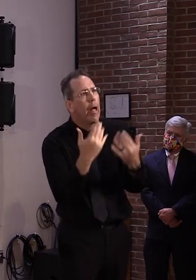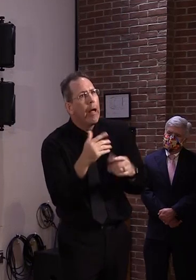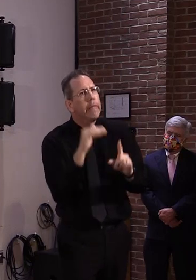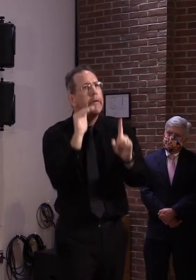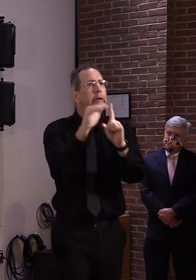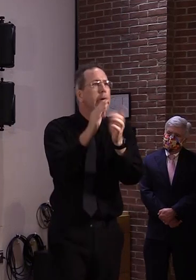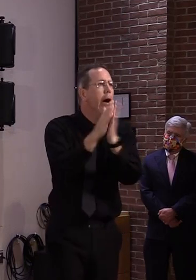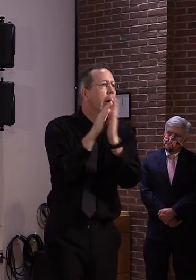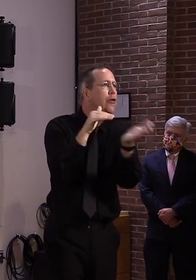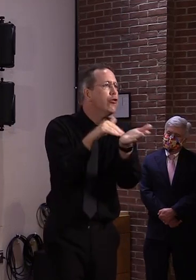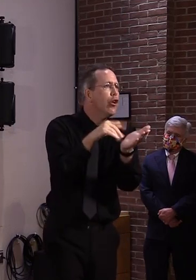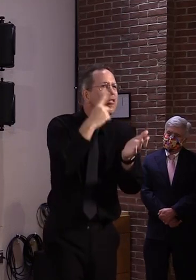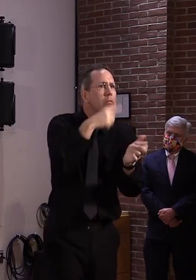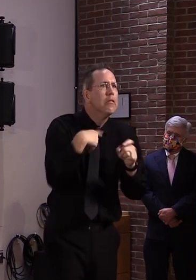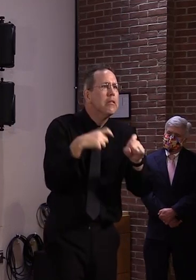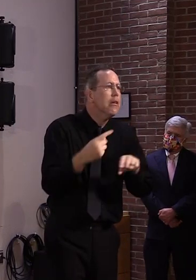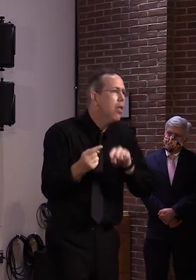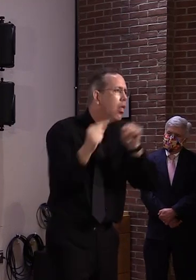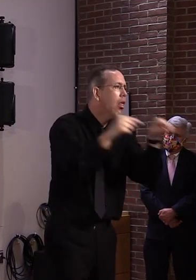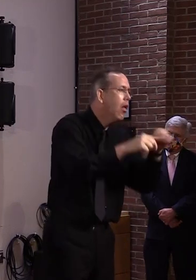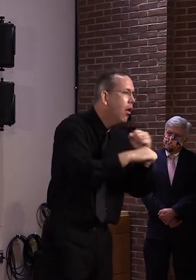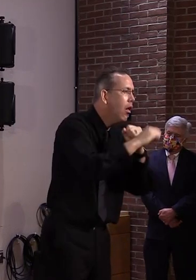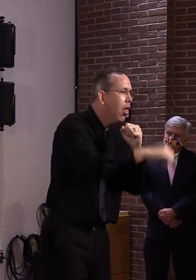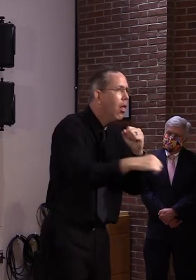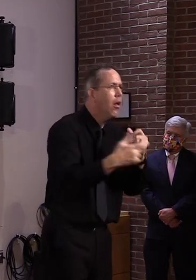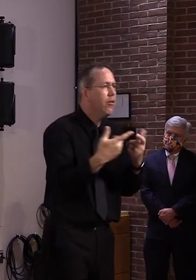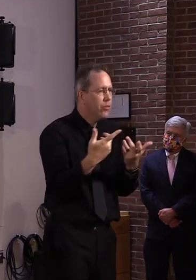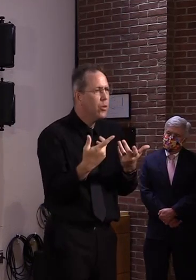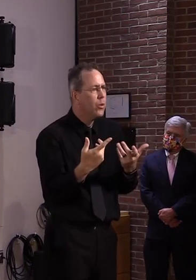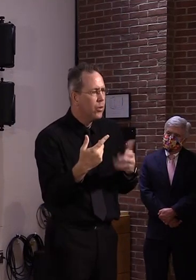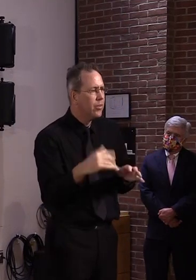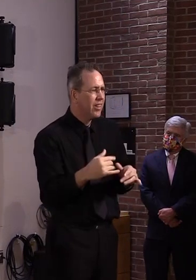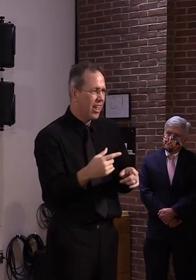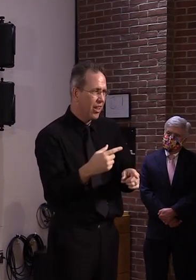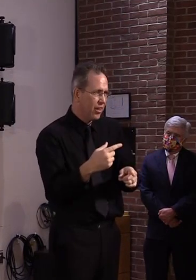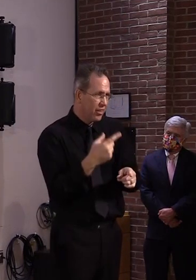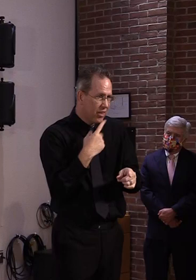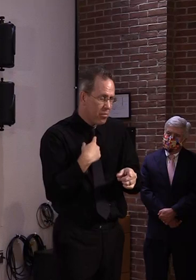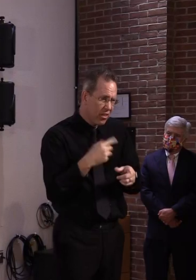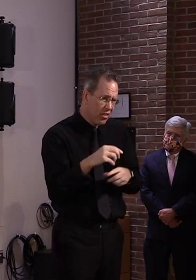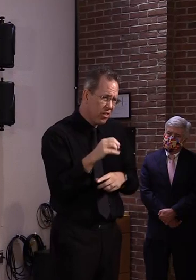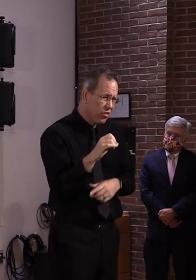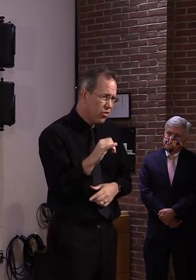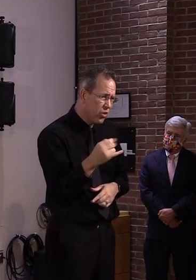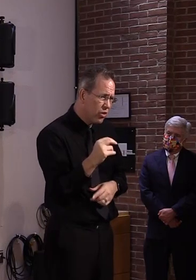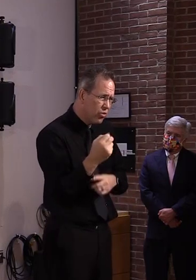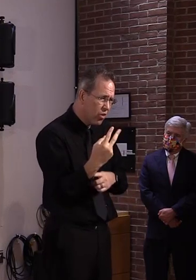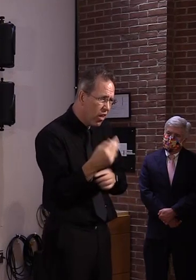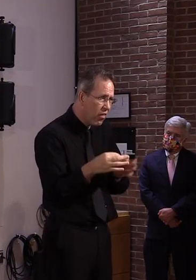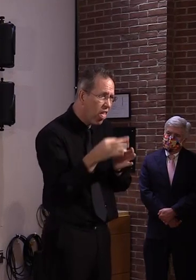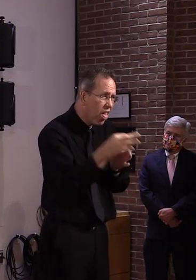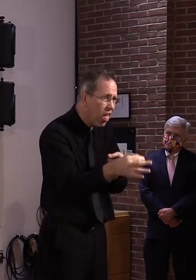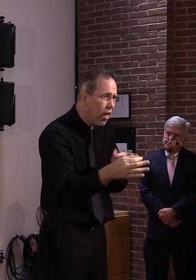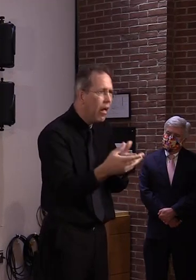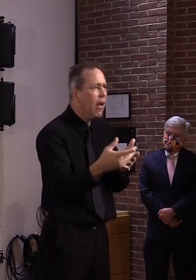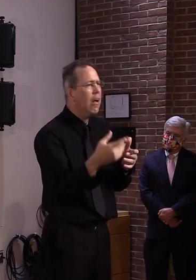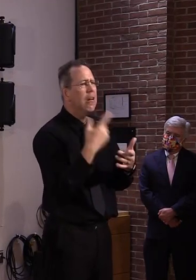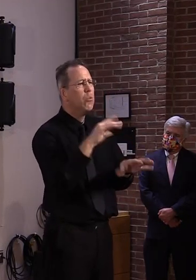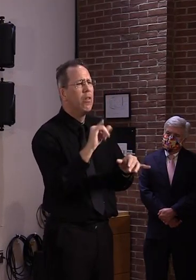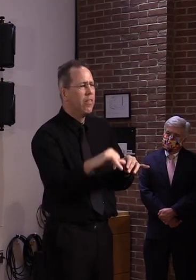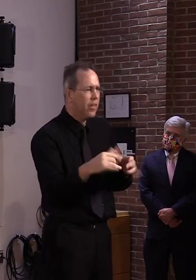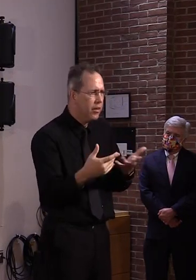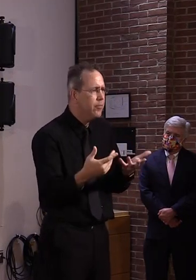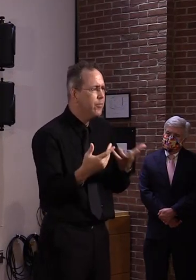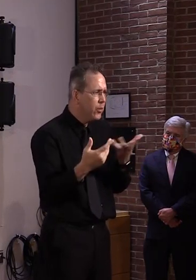I hear you say that there may be a 12 days period where someone couldn't obtain a test. We have an